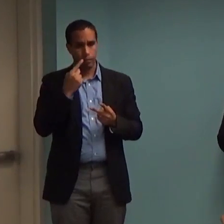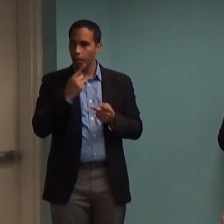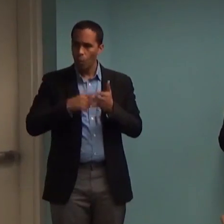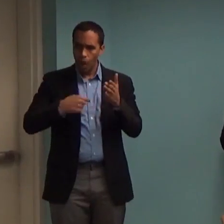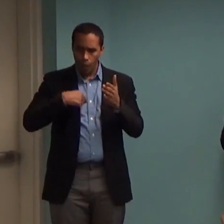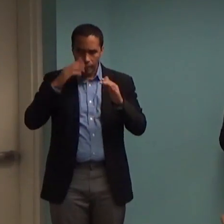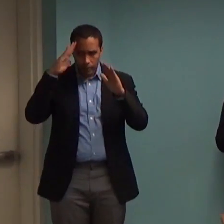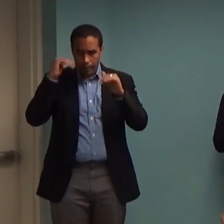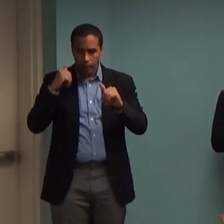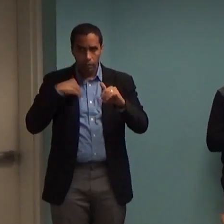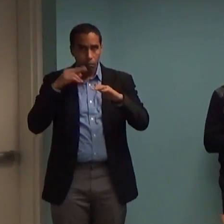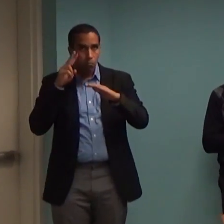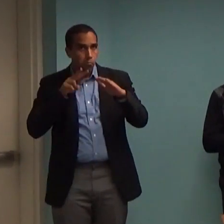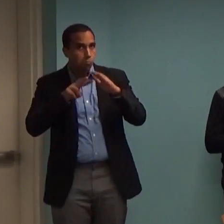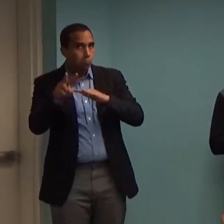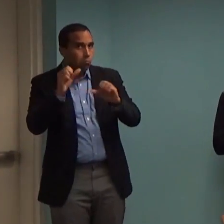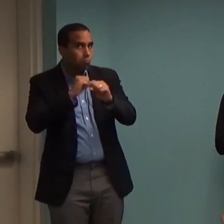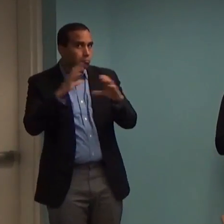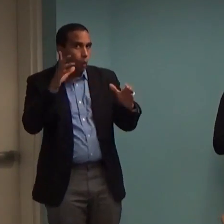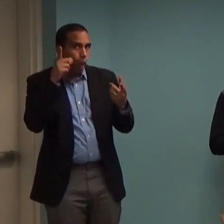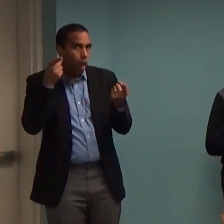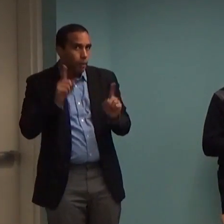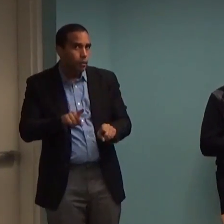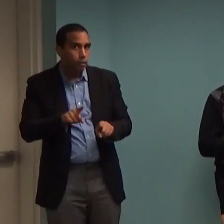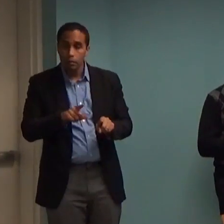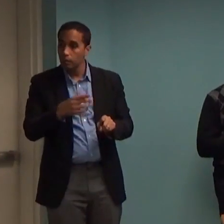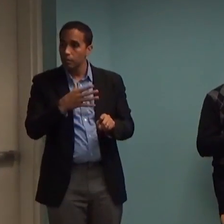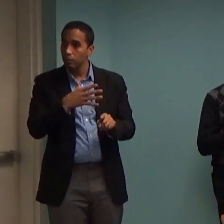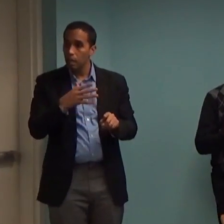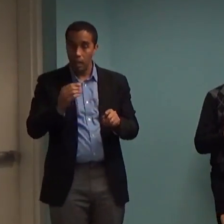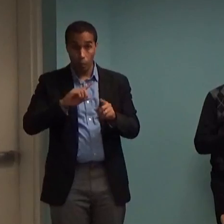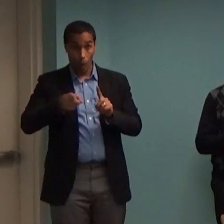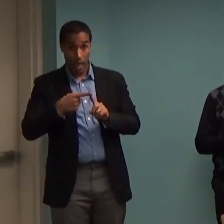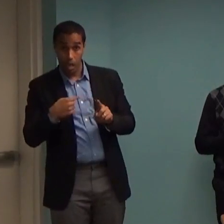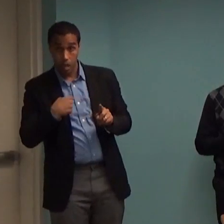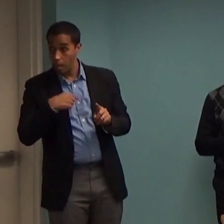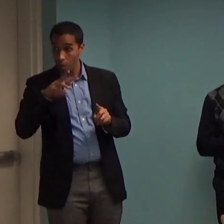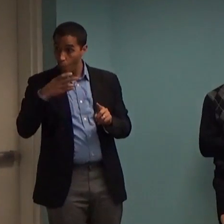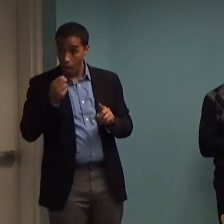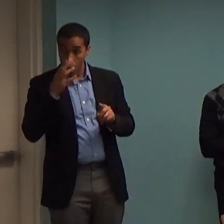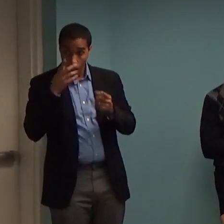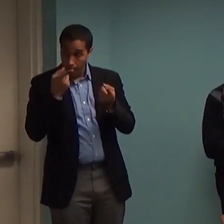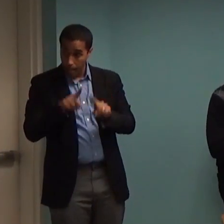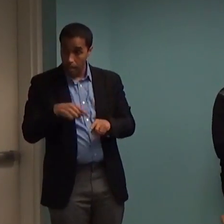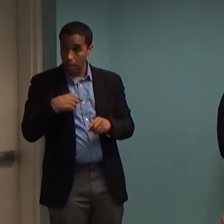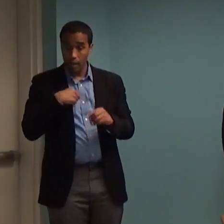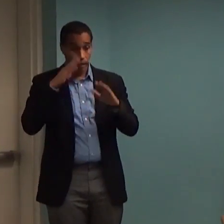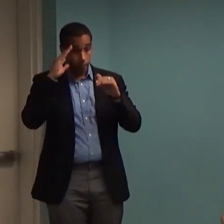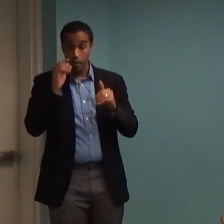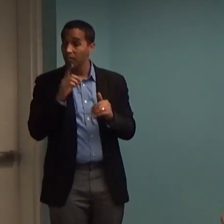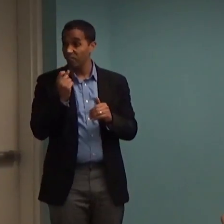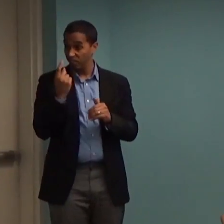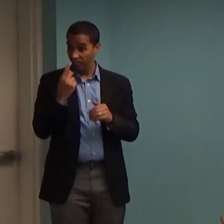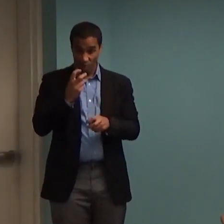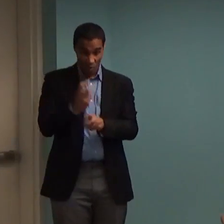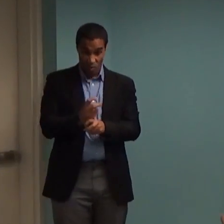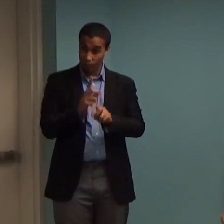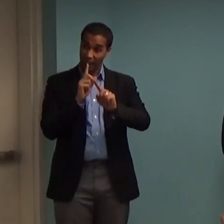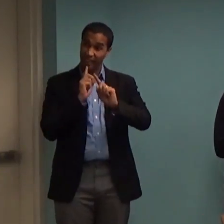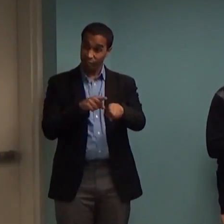is an important question and one that you might be surprised is a hard one to answer because this